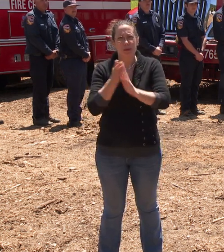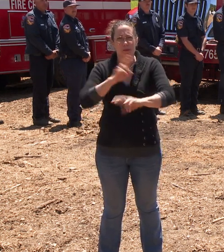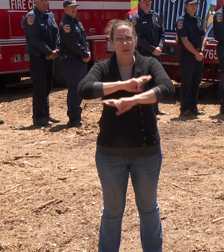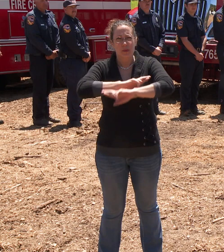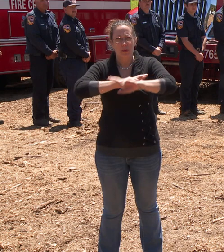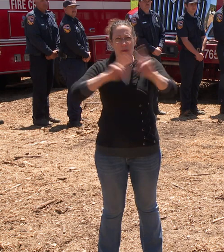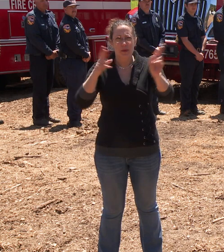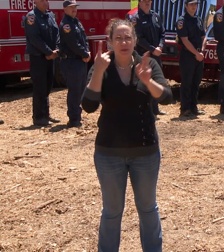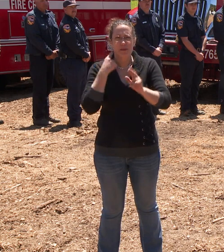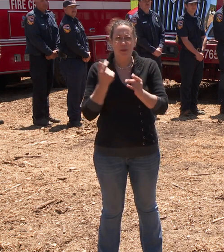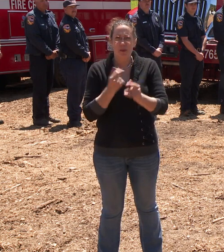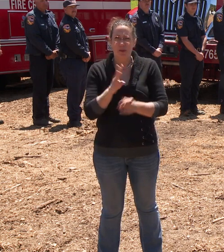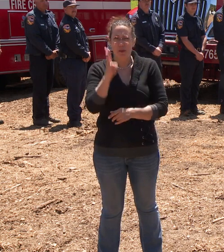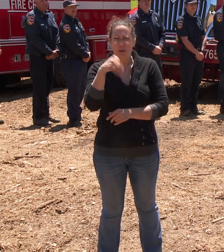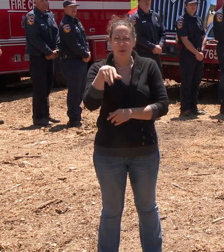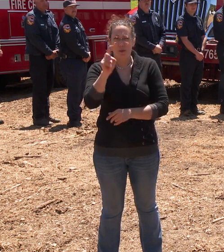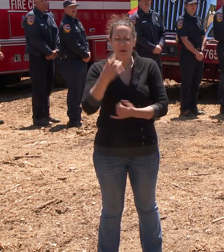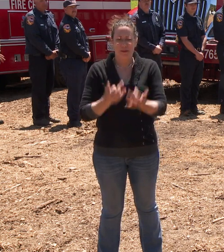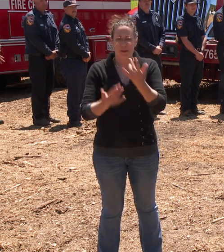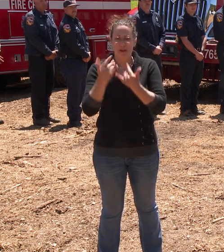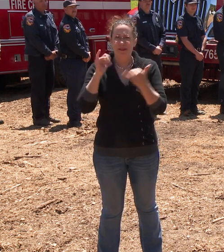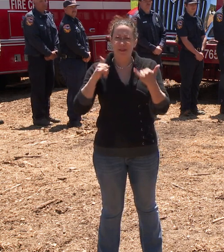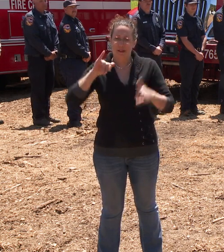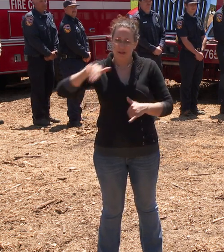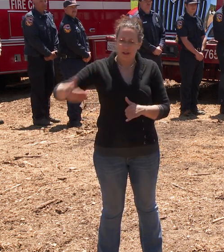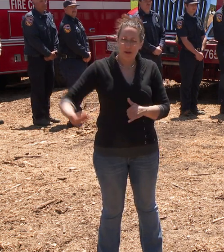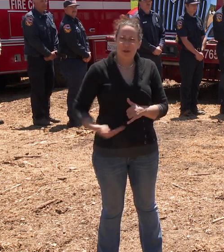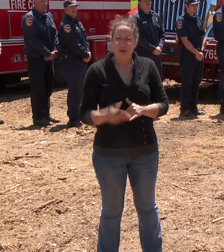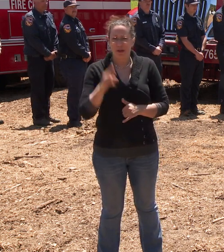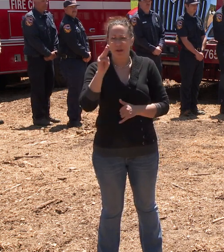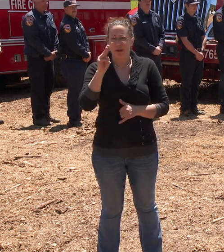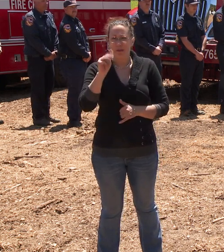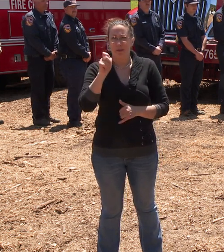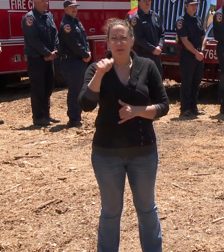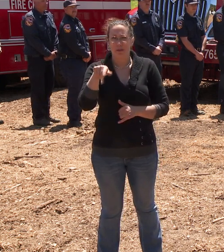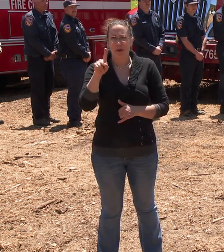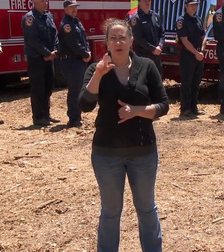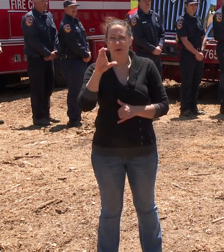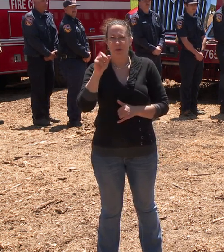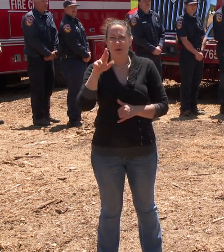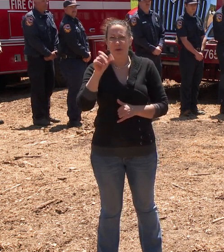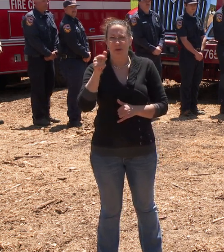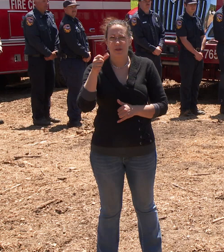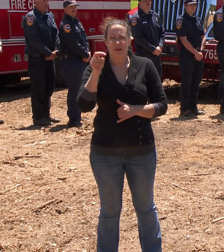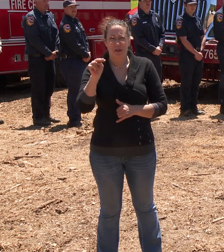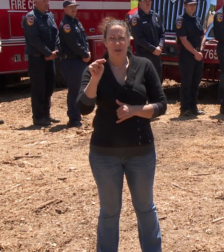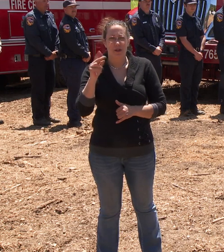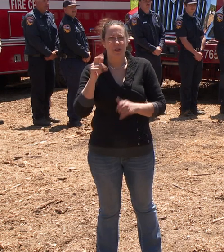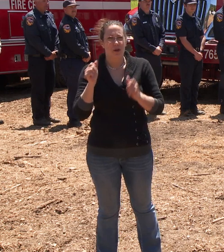for wildfires. I would like to introduce Mark Corson, Assistant Chief with Cal OES.